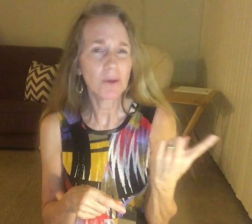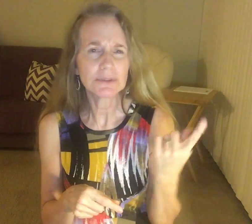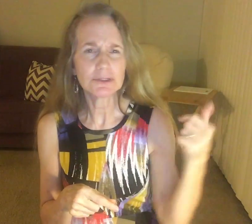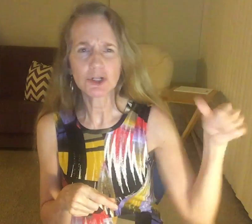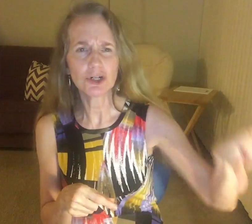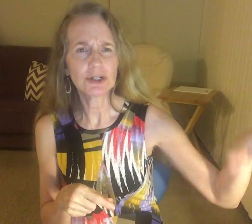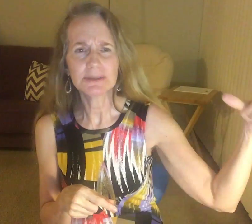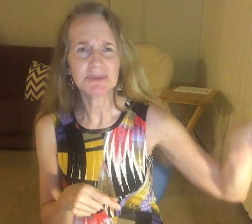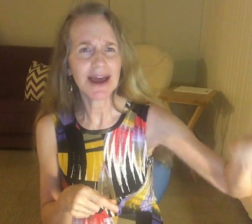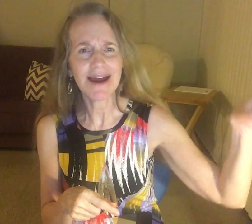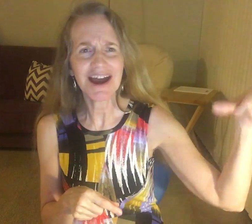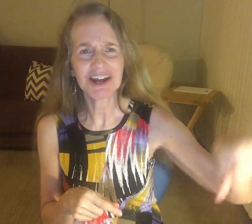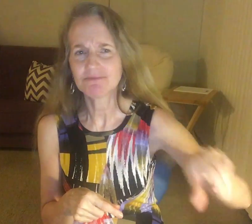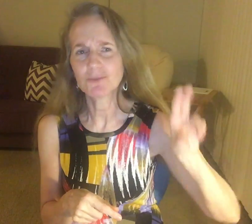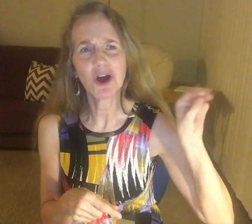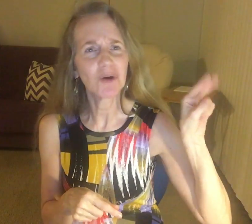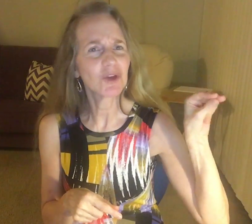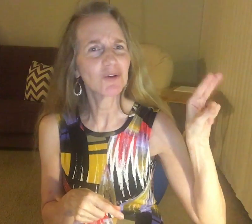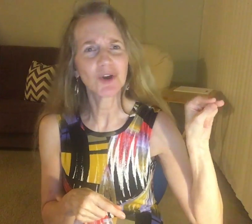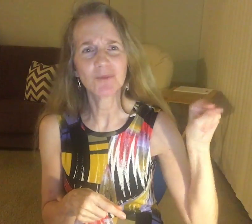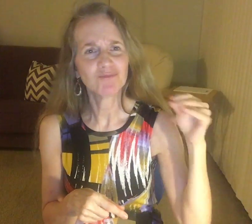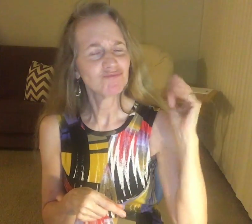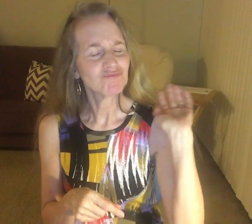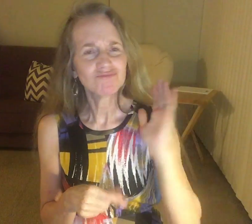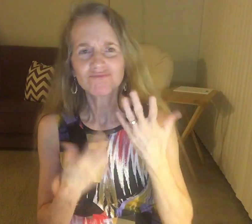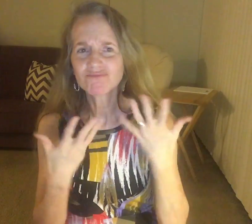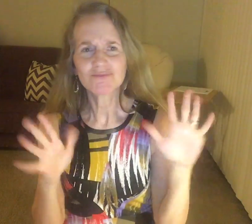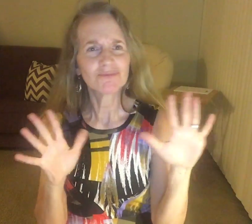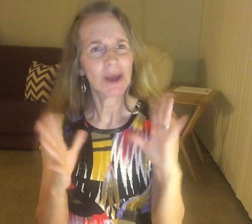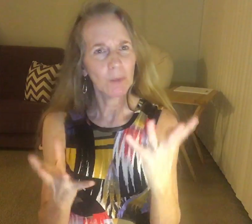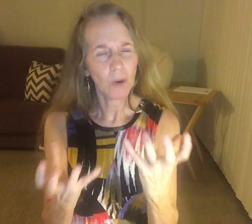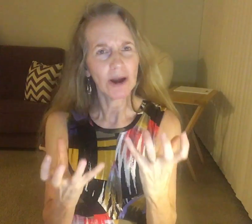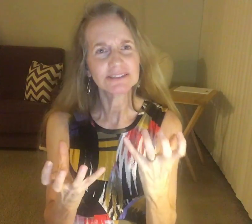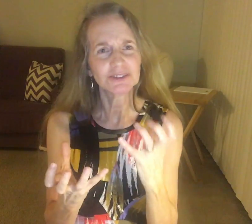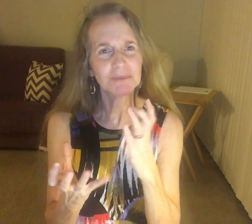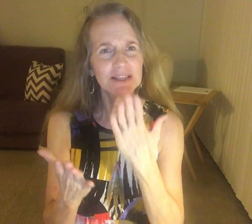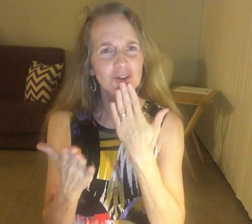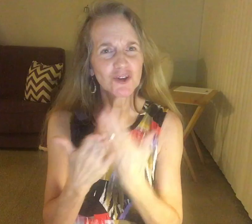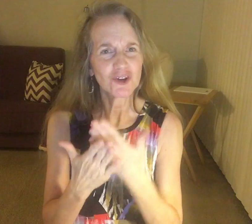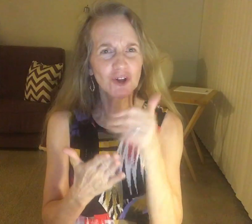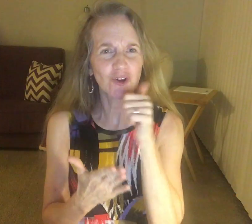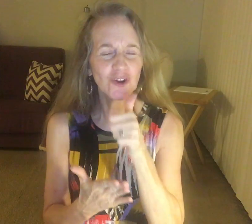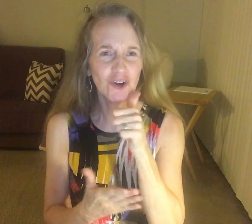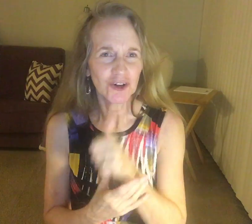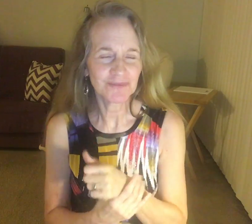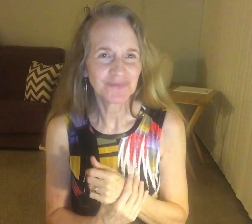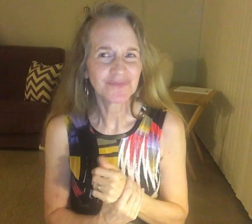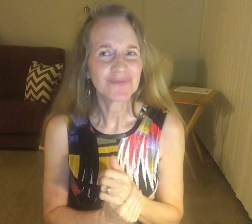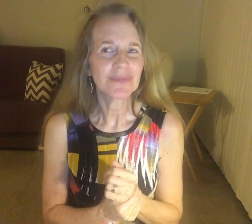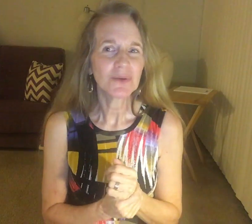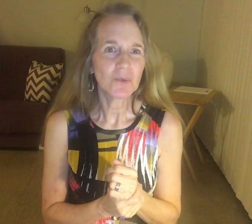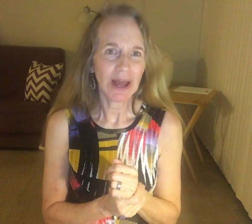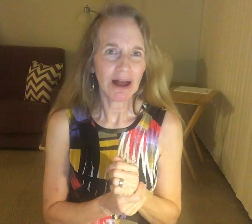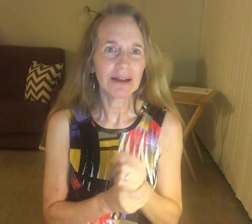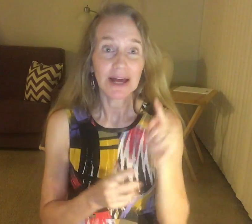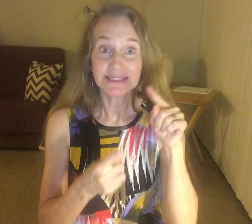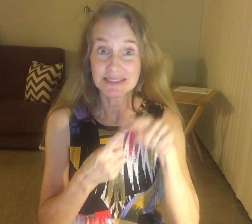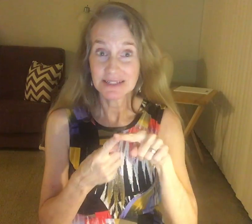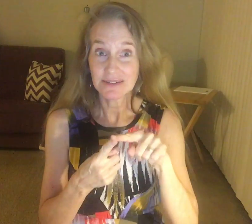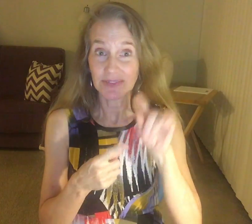I'd control him down, the heat. I was to be with him. OK. I would